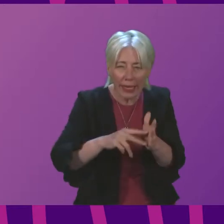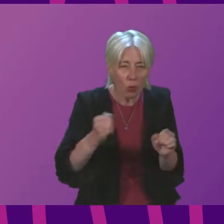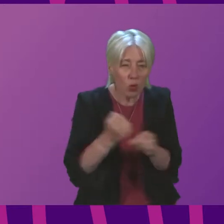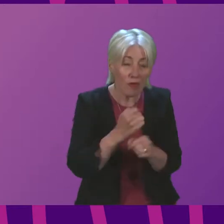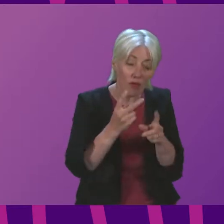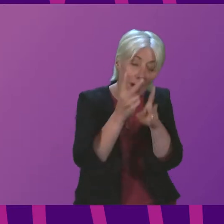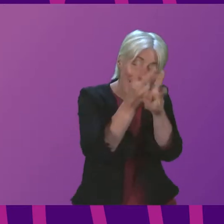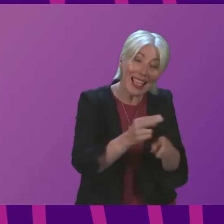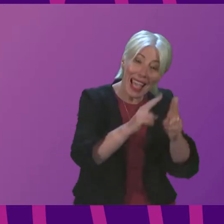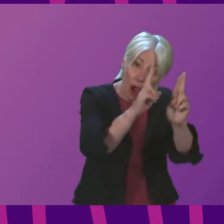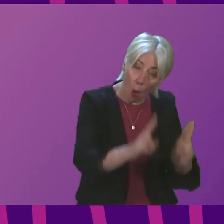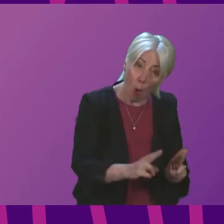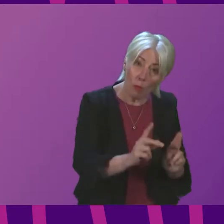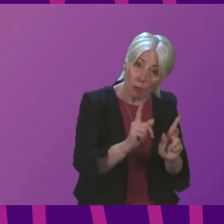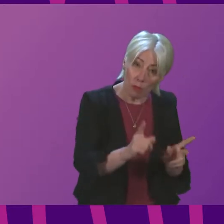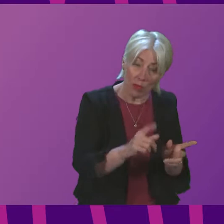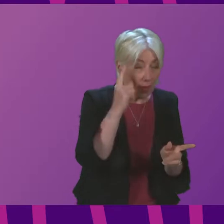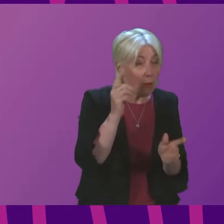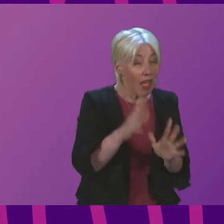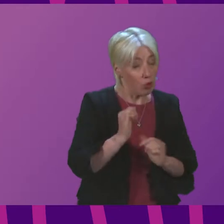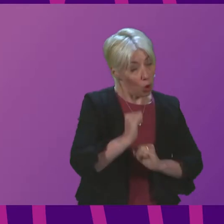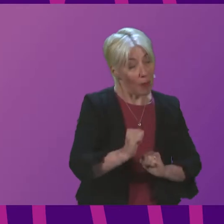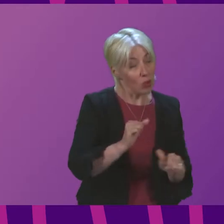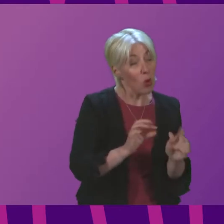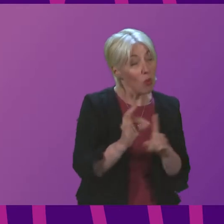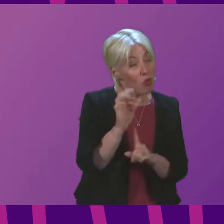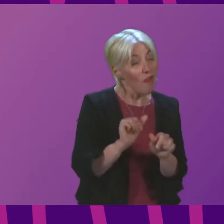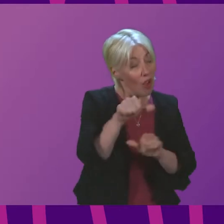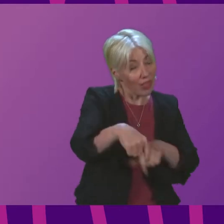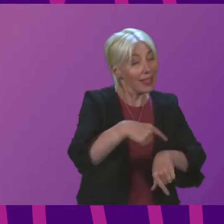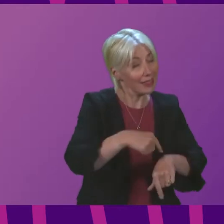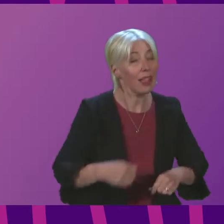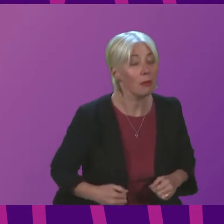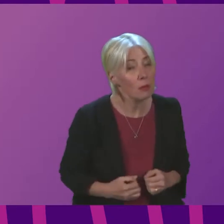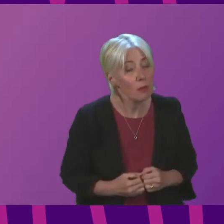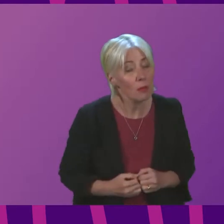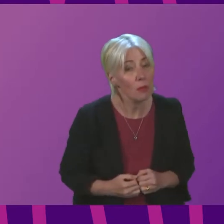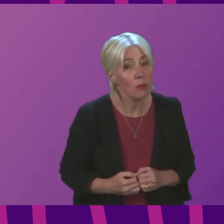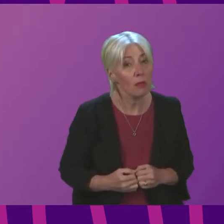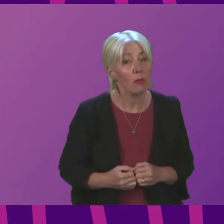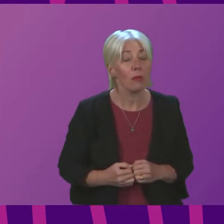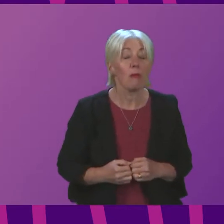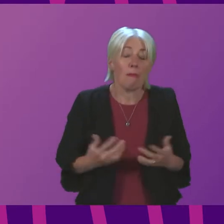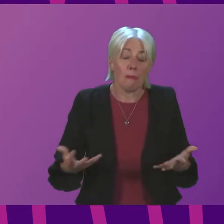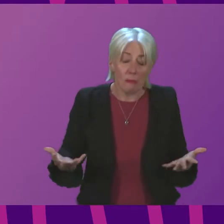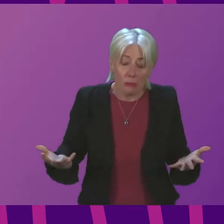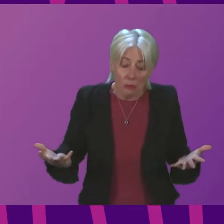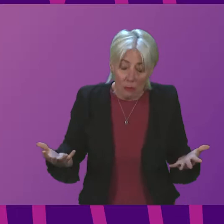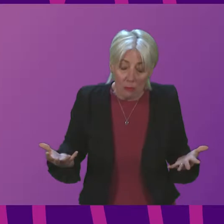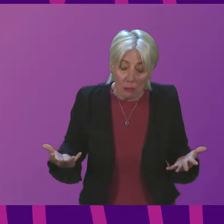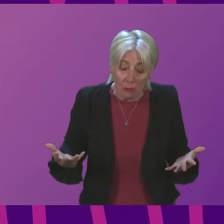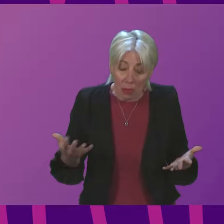homes how will it commit to doing it better next time Deputy First Minister The priority